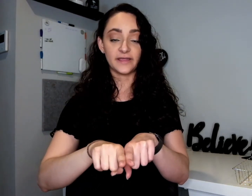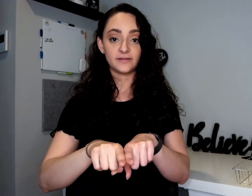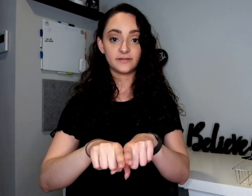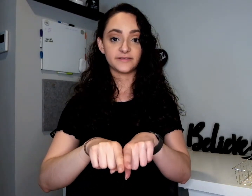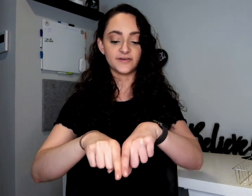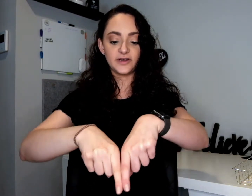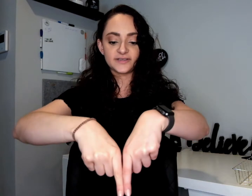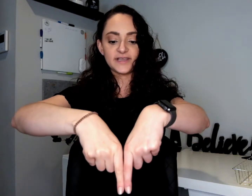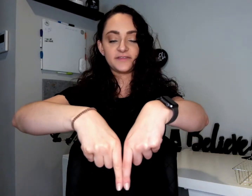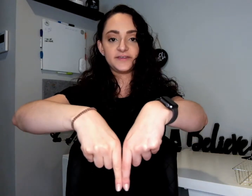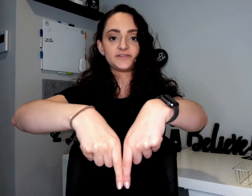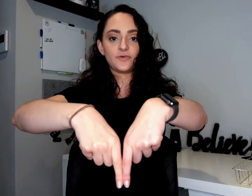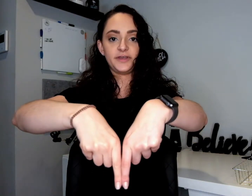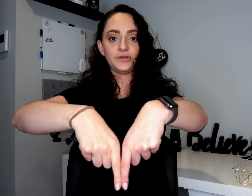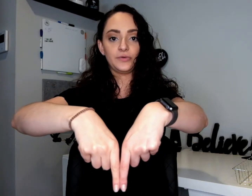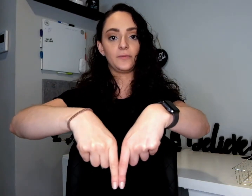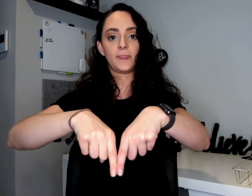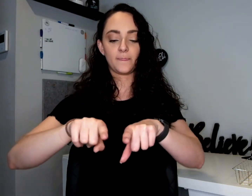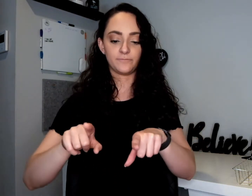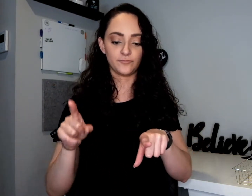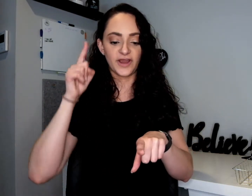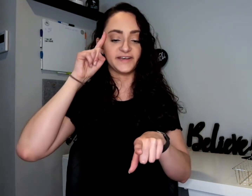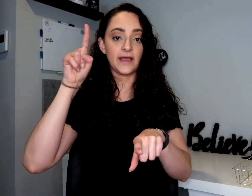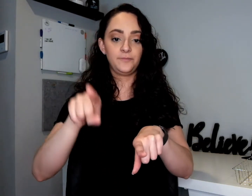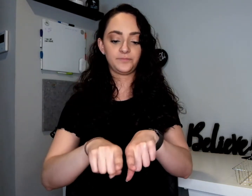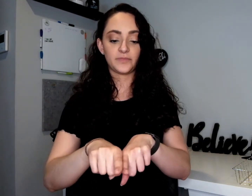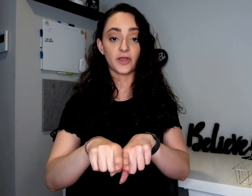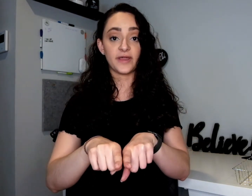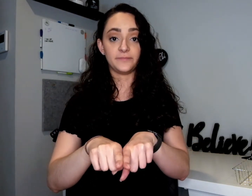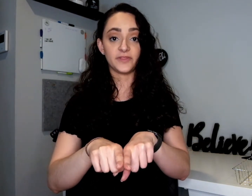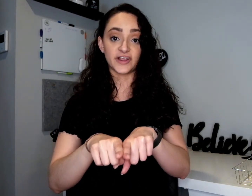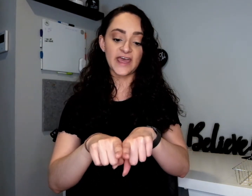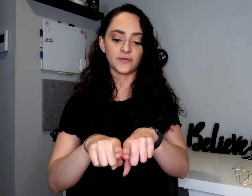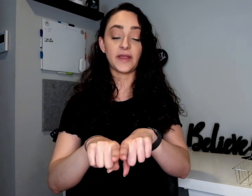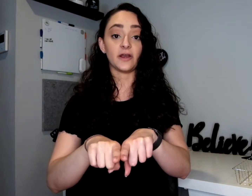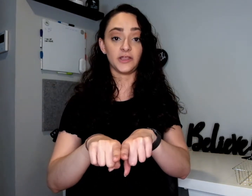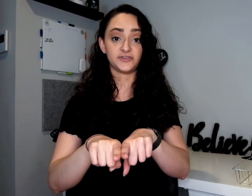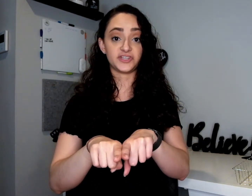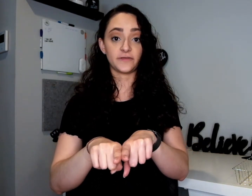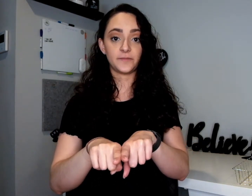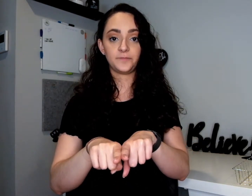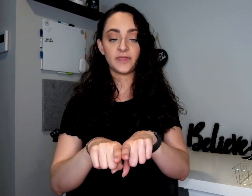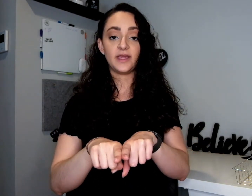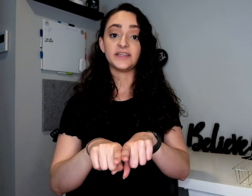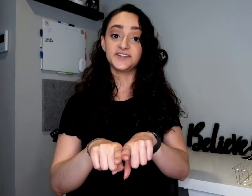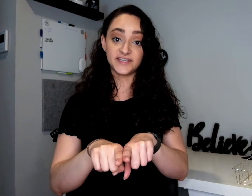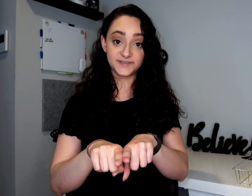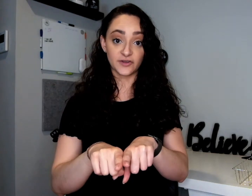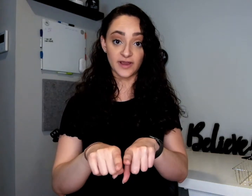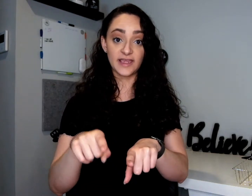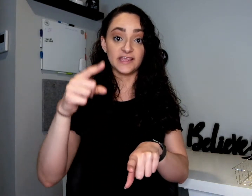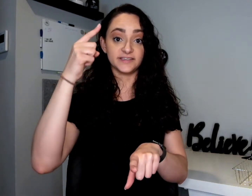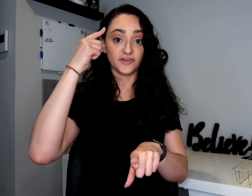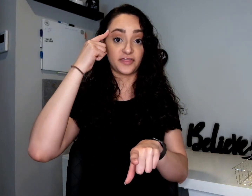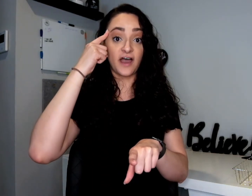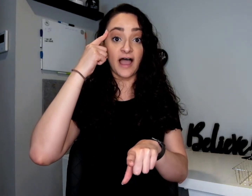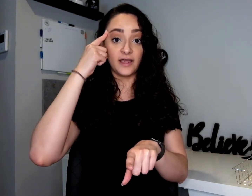So it looks like this when you bring it down. Agree. They're together, parallel to each other. Disagree is your thought